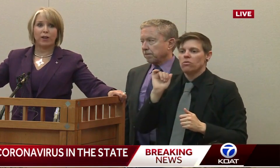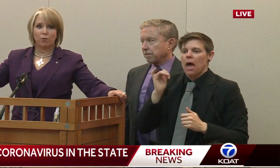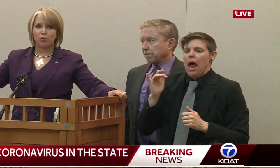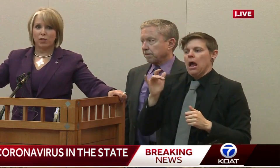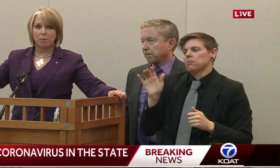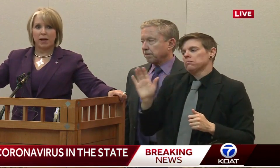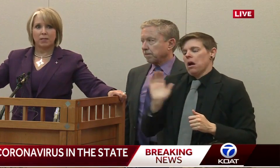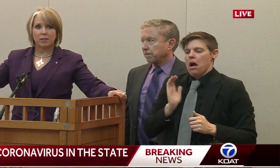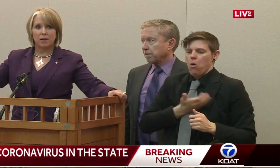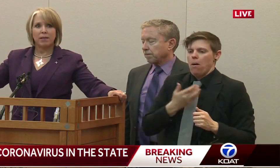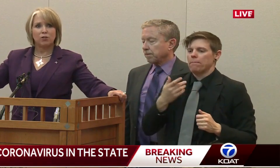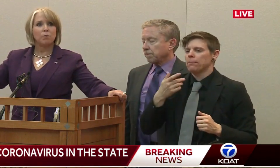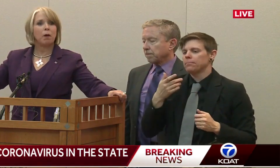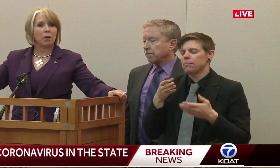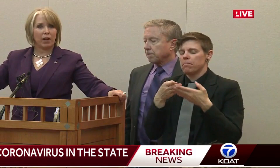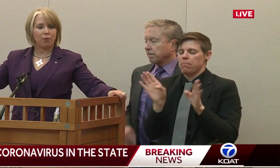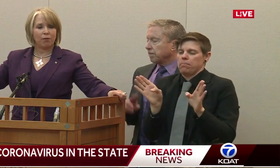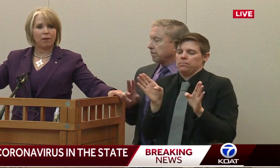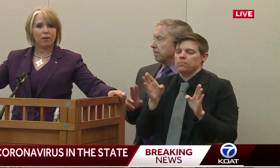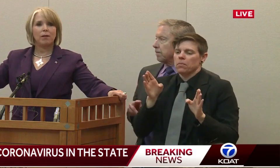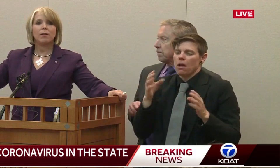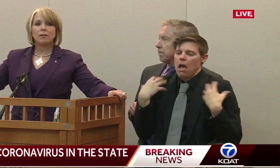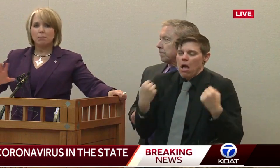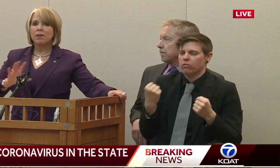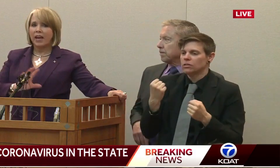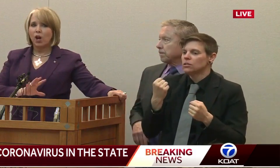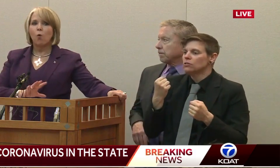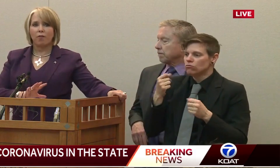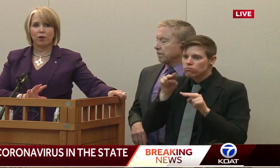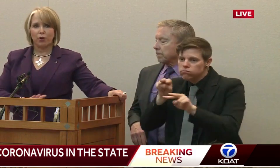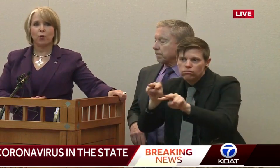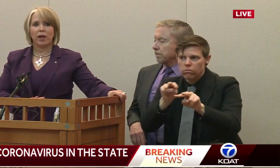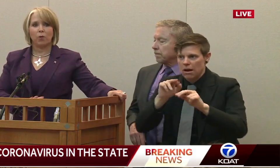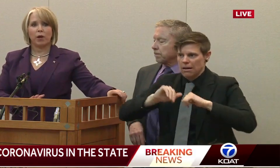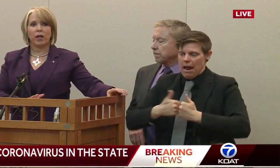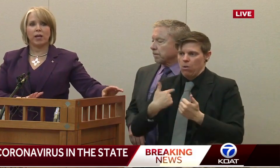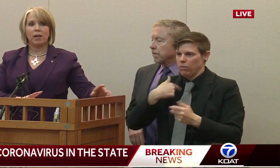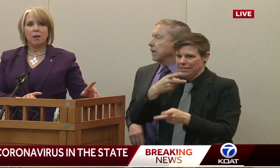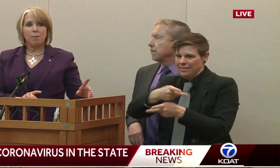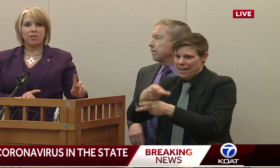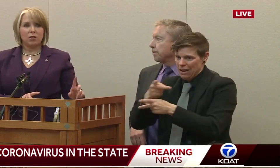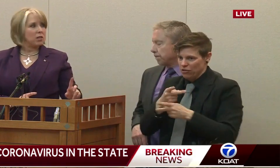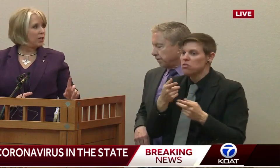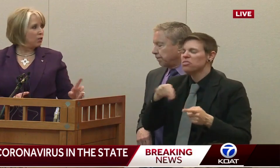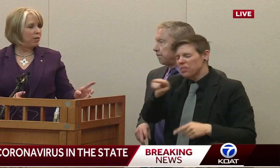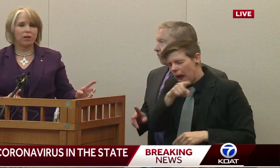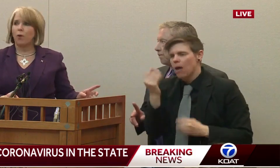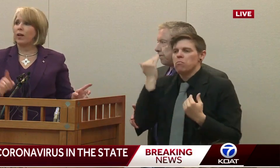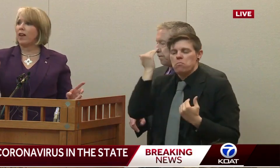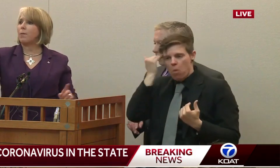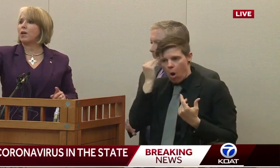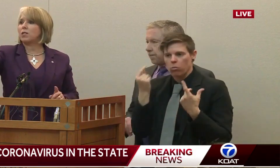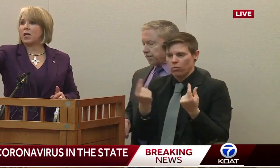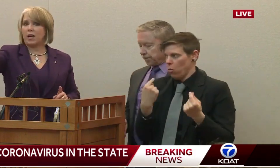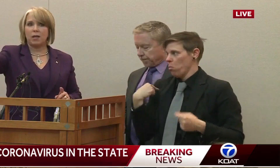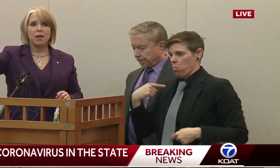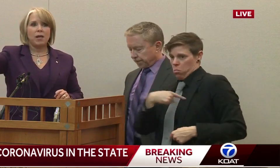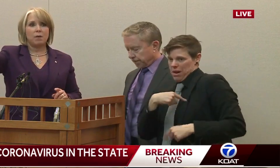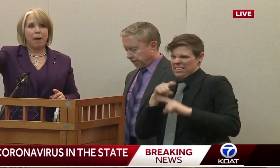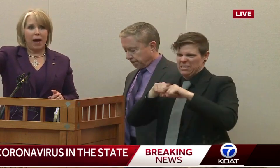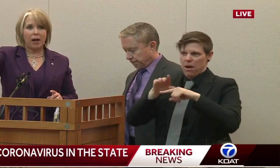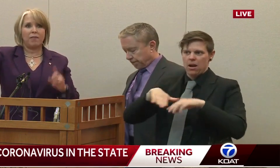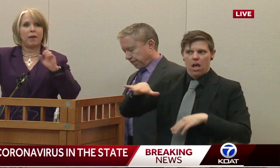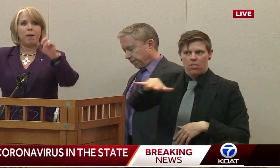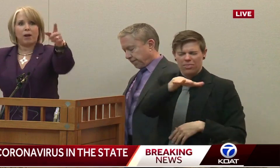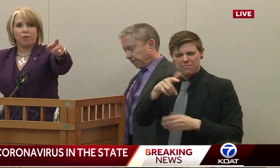regular and routine basis. That's good public health. But they know what they're doing, and we're going to make sure that they do that. Go ahead. And then I'm going to go to Dan